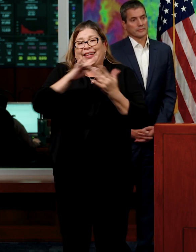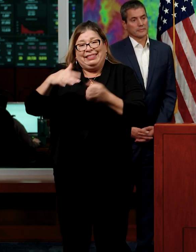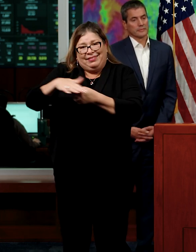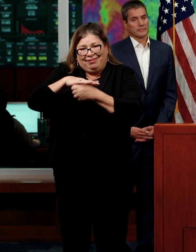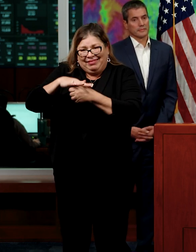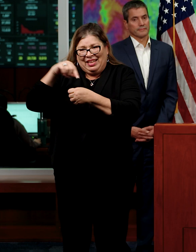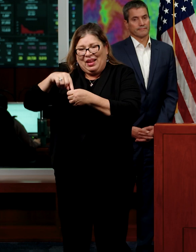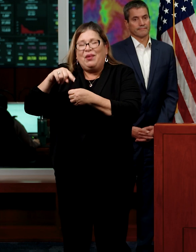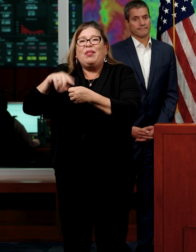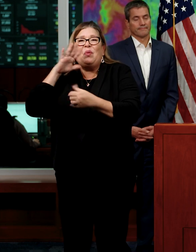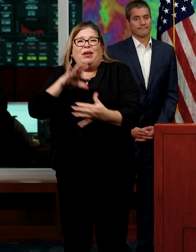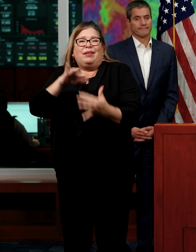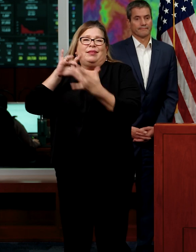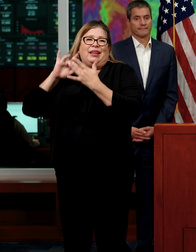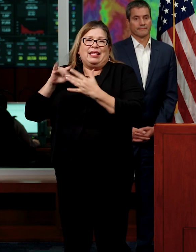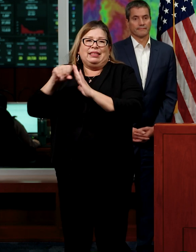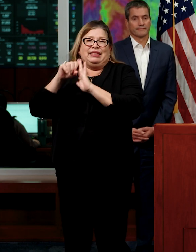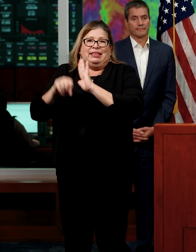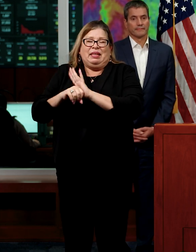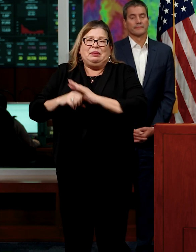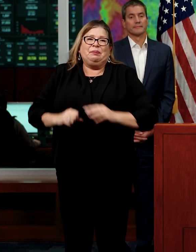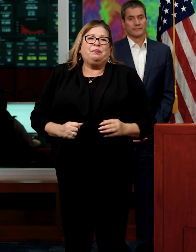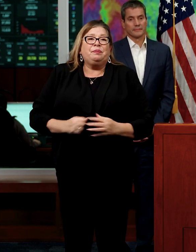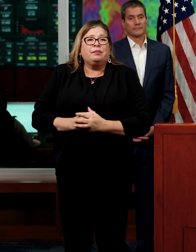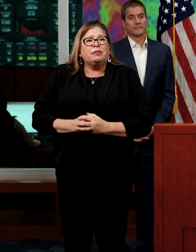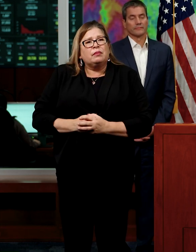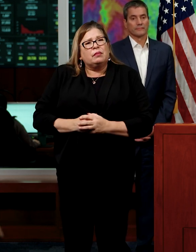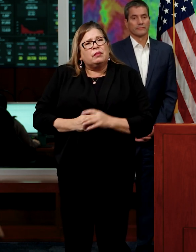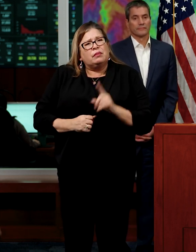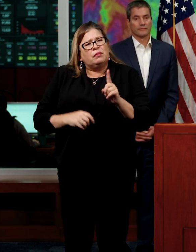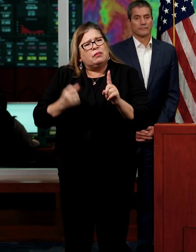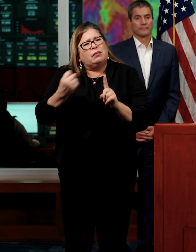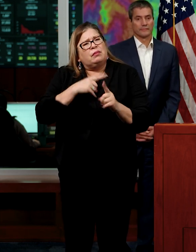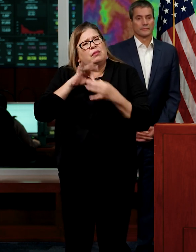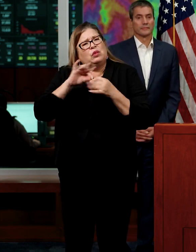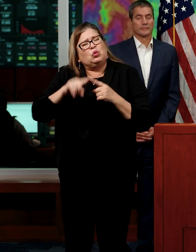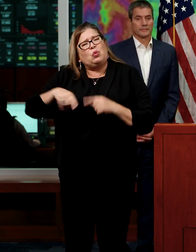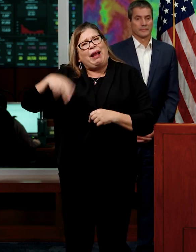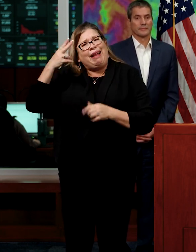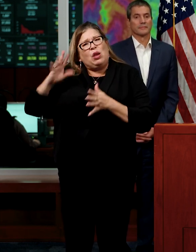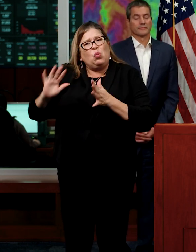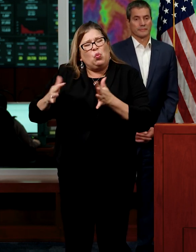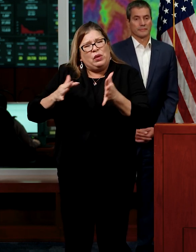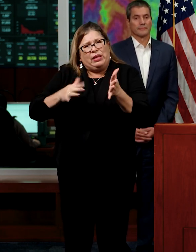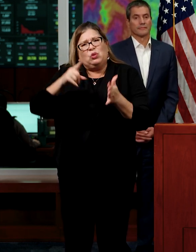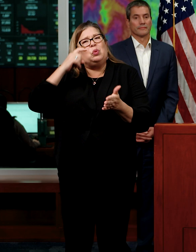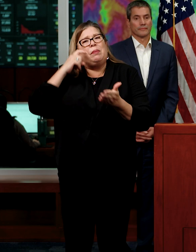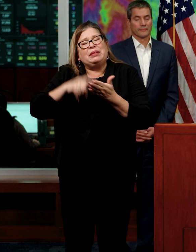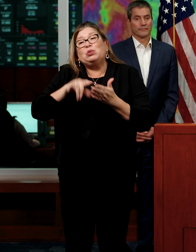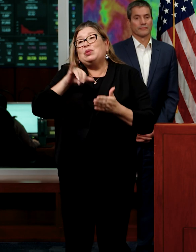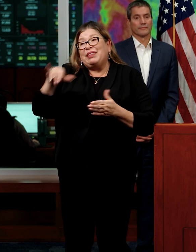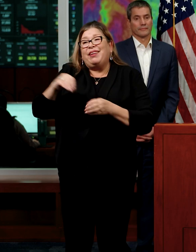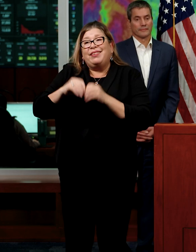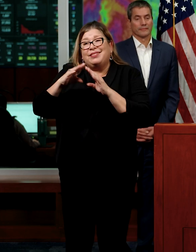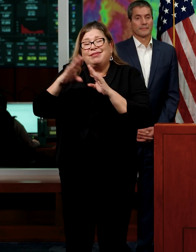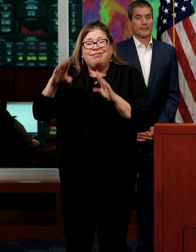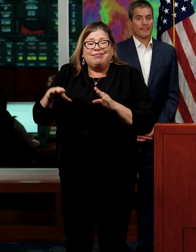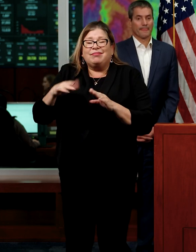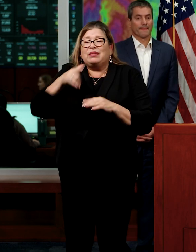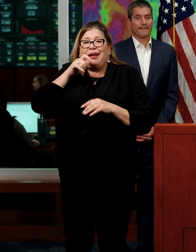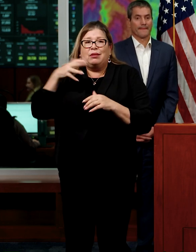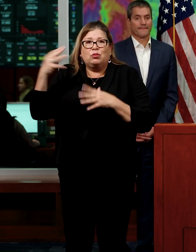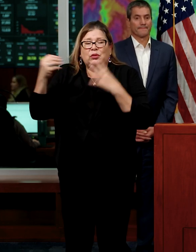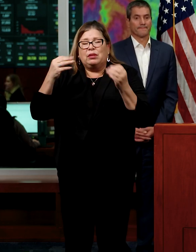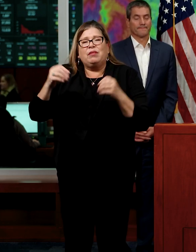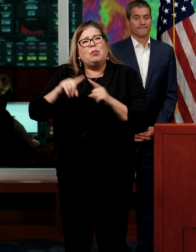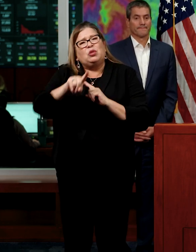Correct. Question about the high winds today. So you guys had mentioned staying inside and all that stuff, but also mentioning that some of